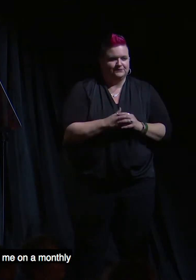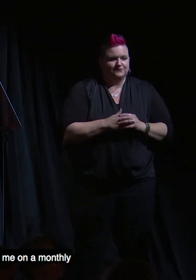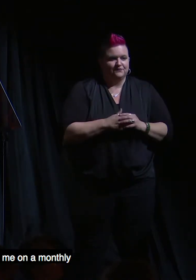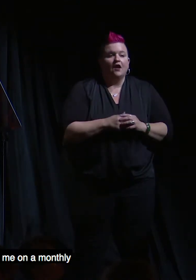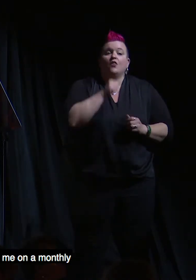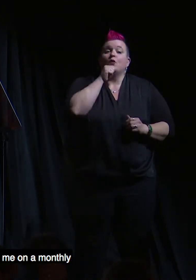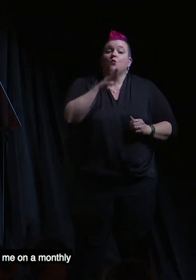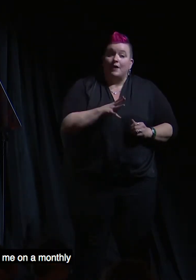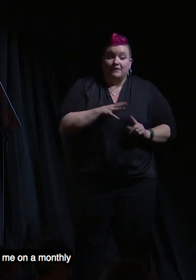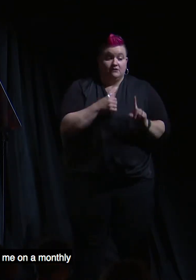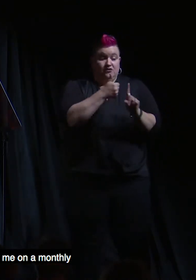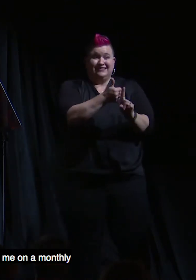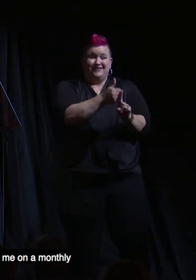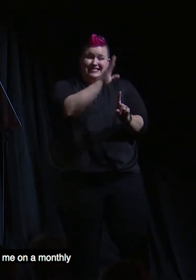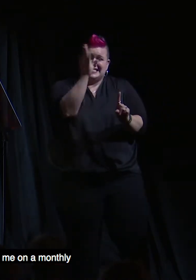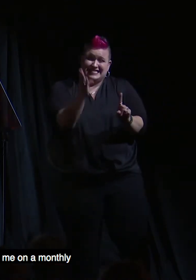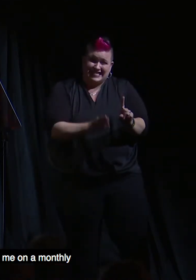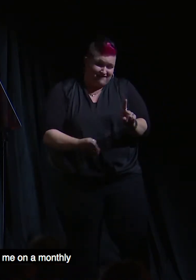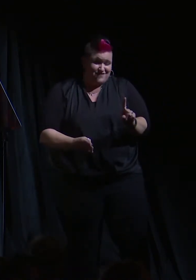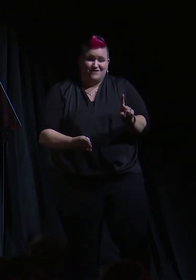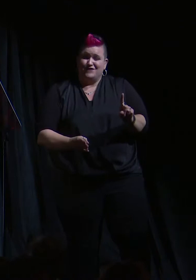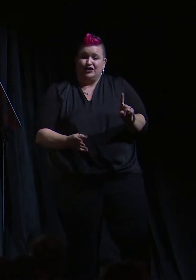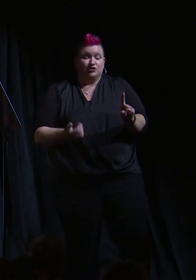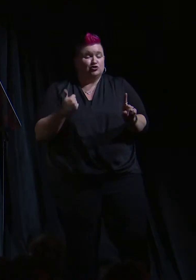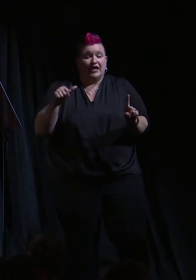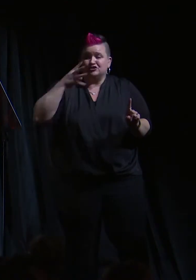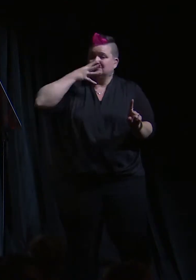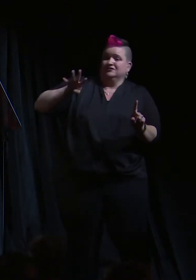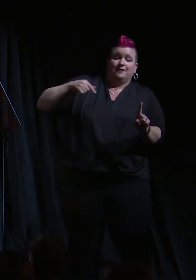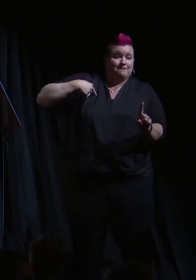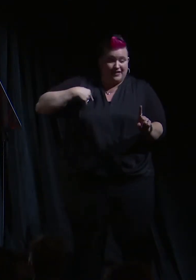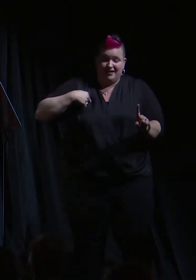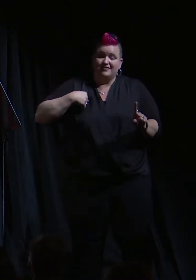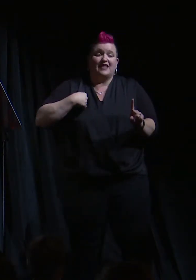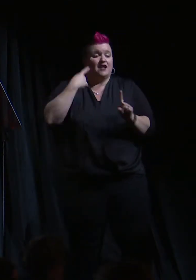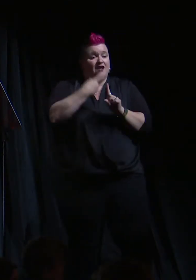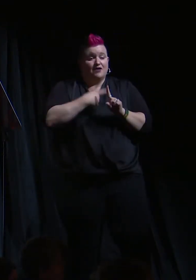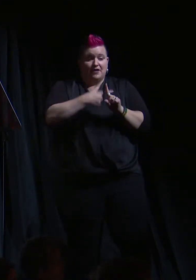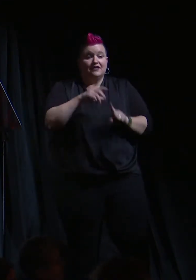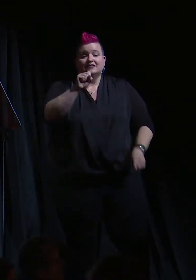A woman who never neglects to meet with me on a monthly basis, Sarah Gould.